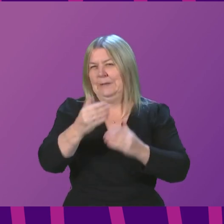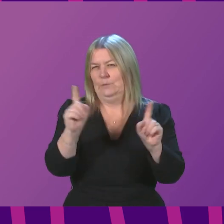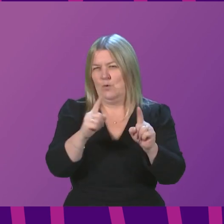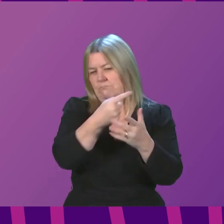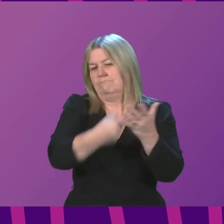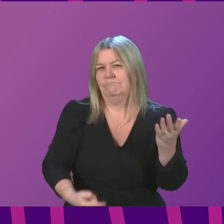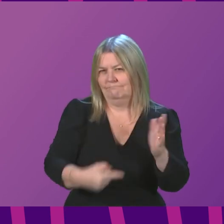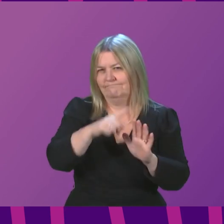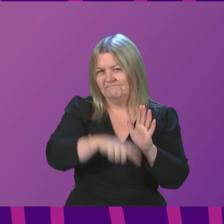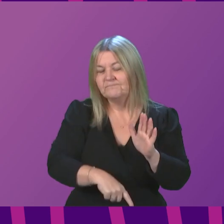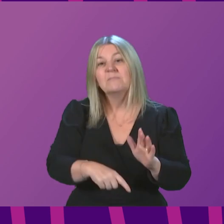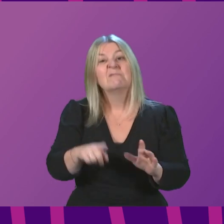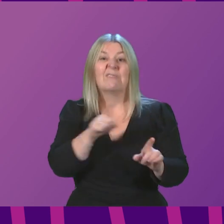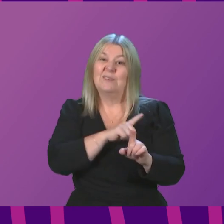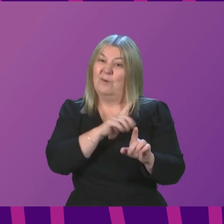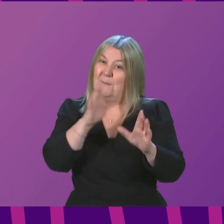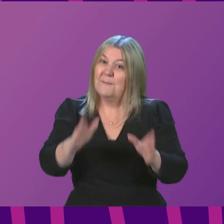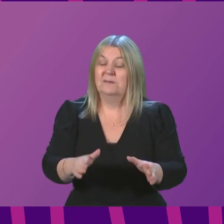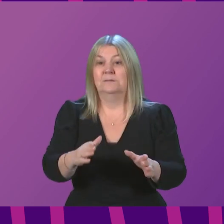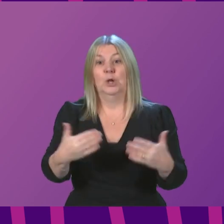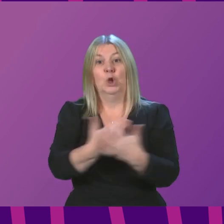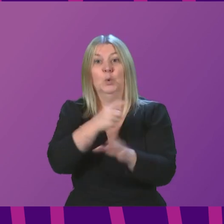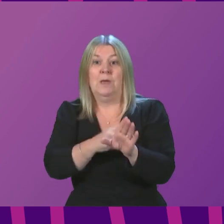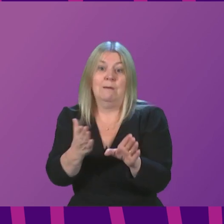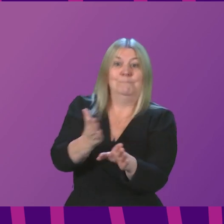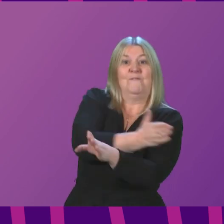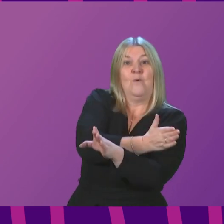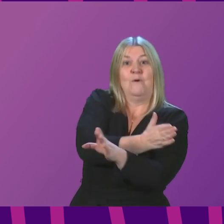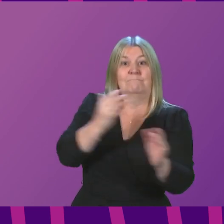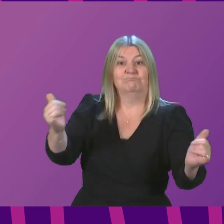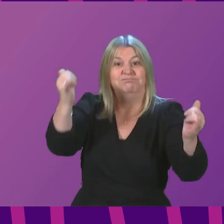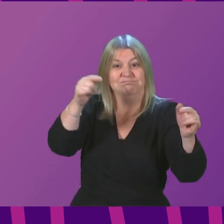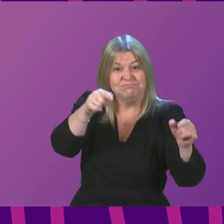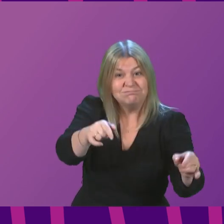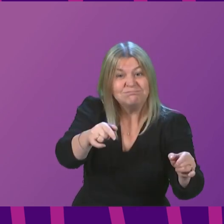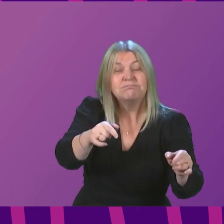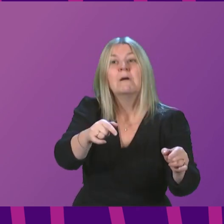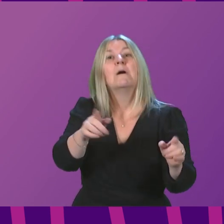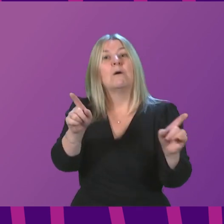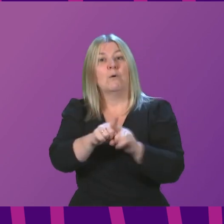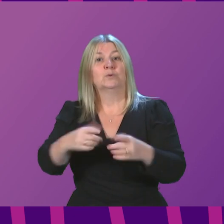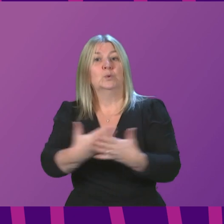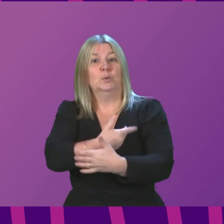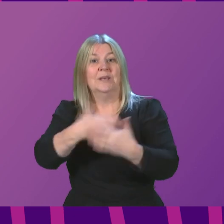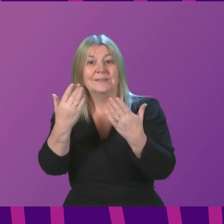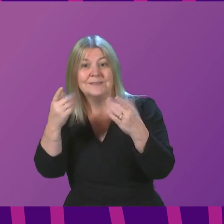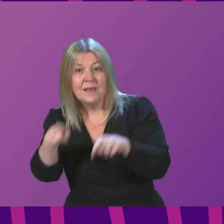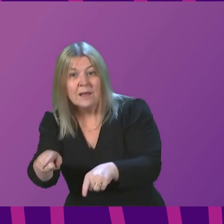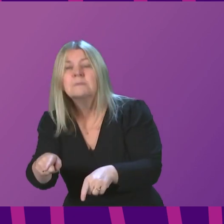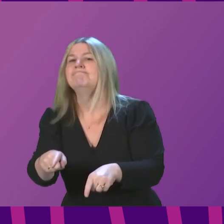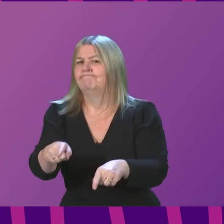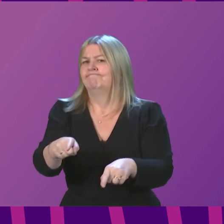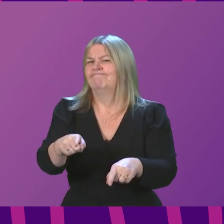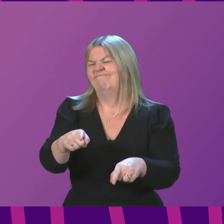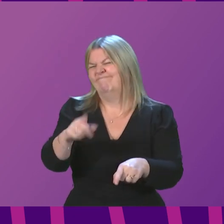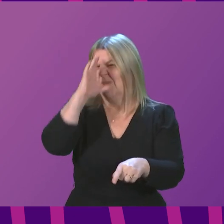over Hugman A and New Year's Day and for at least the first week of January, we are advising everyone to stay at